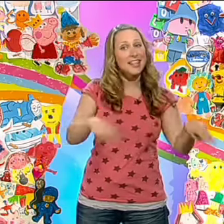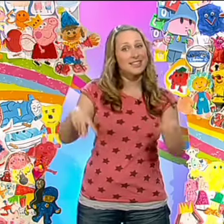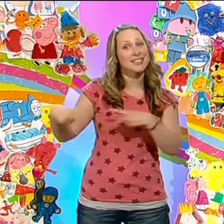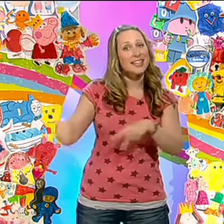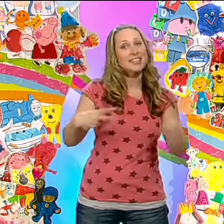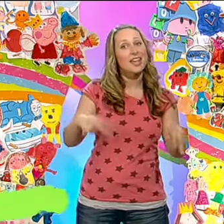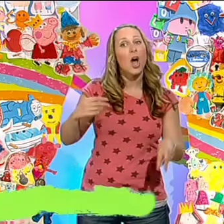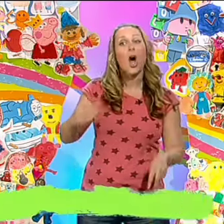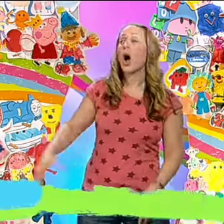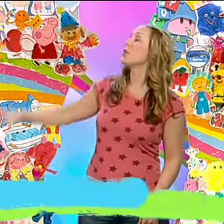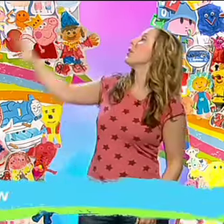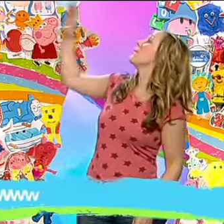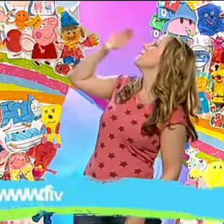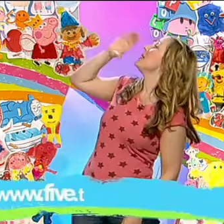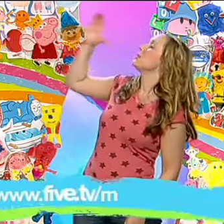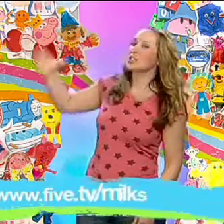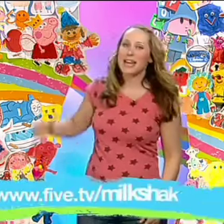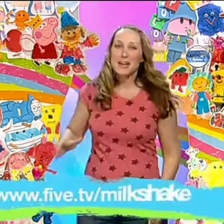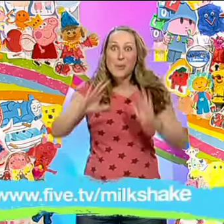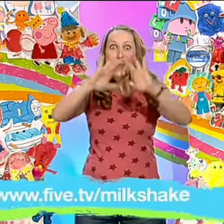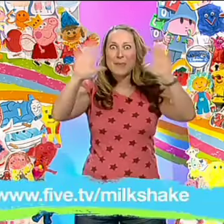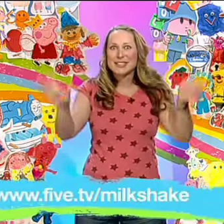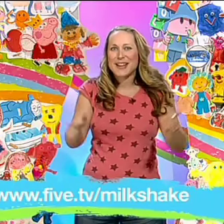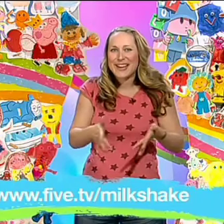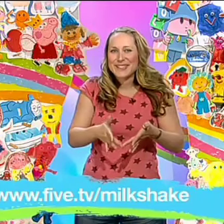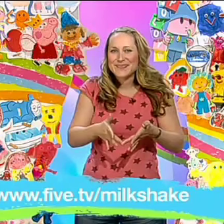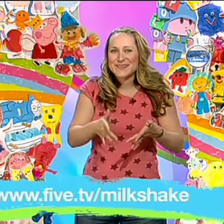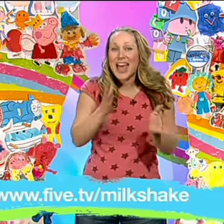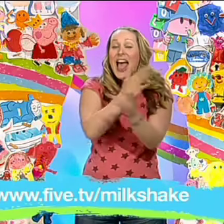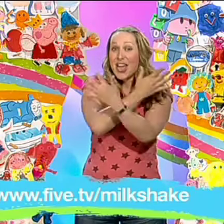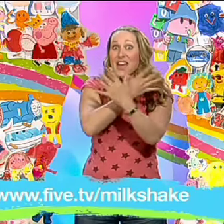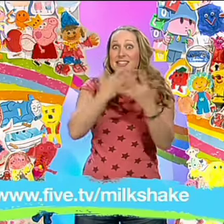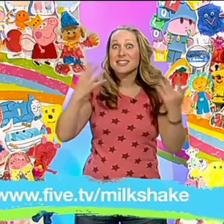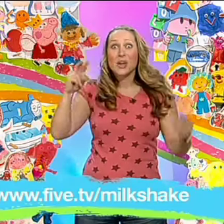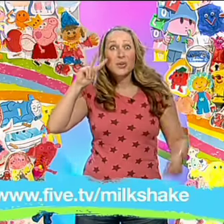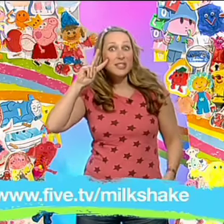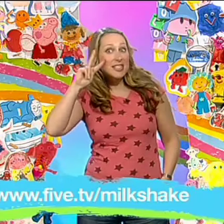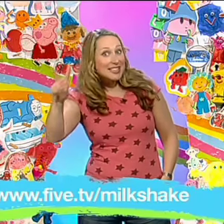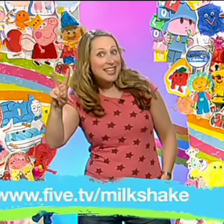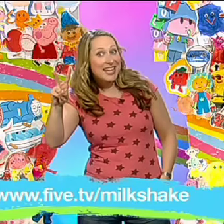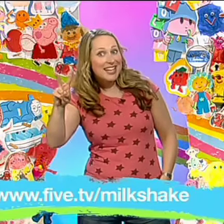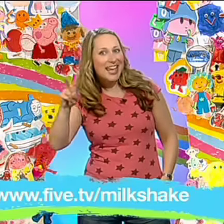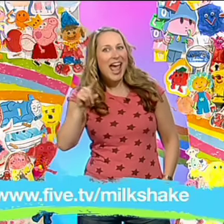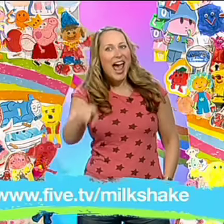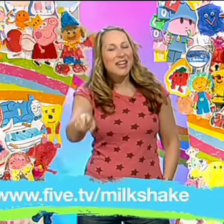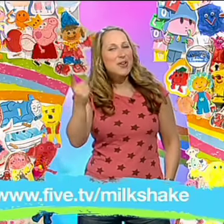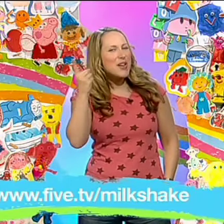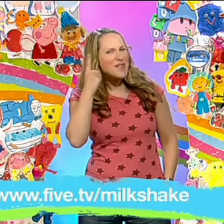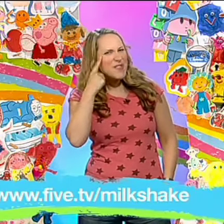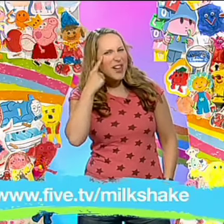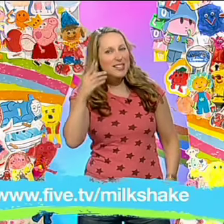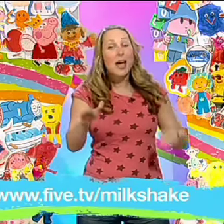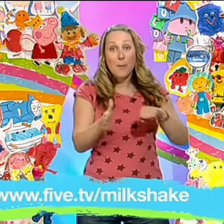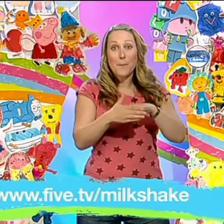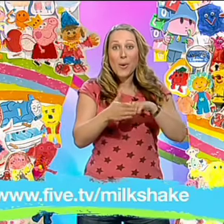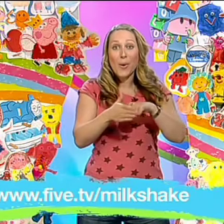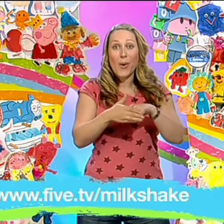dances on the Milkshake website. There's lots to see and you can find out more